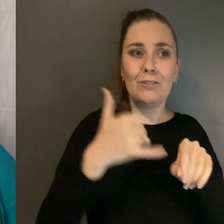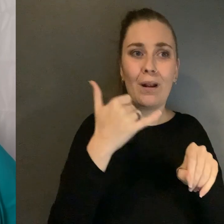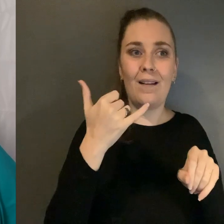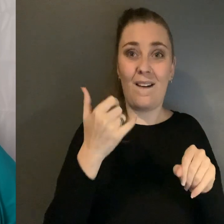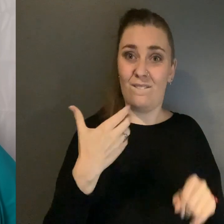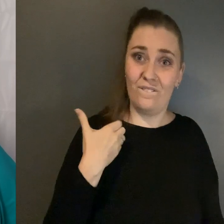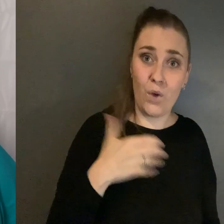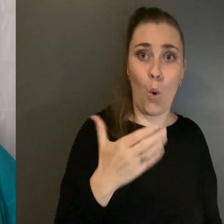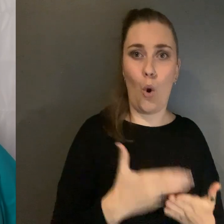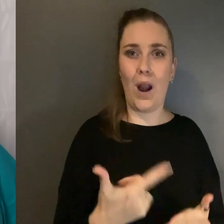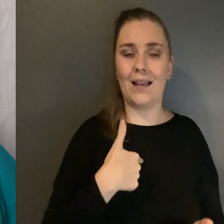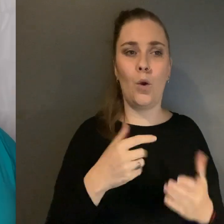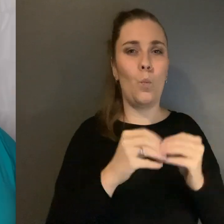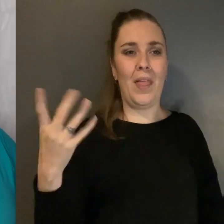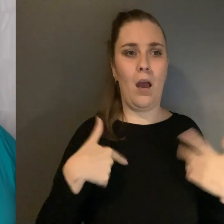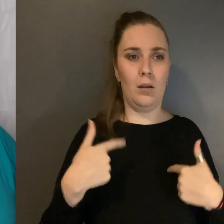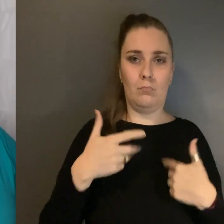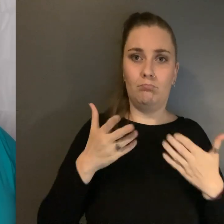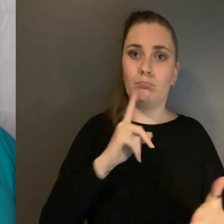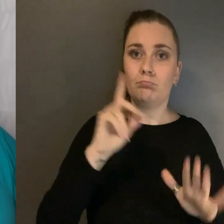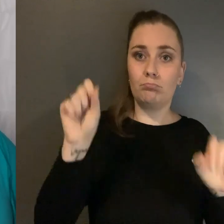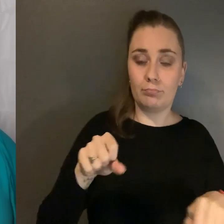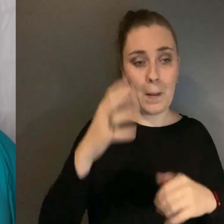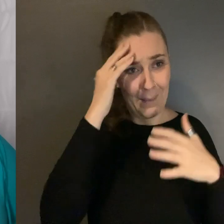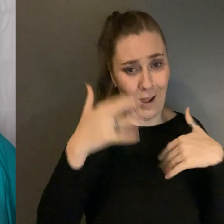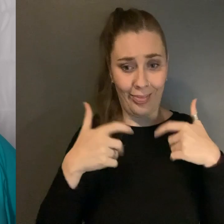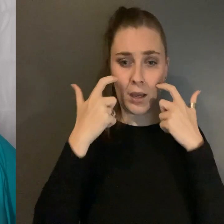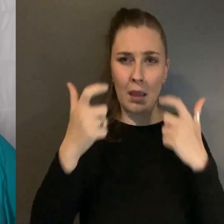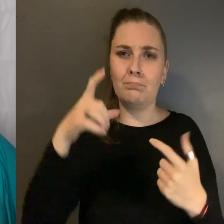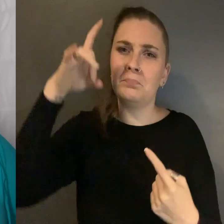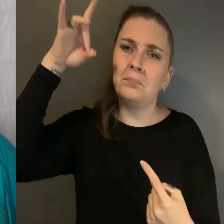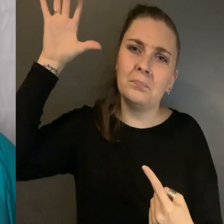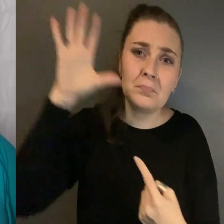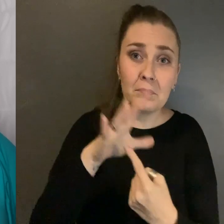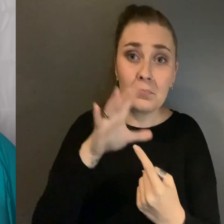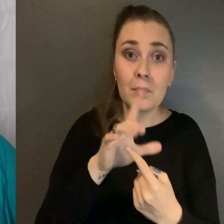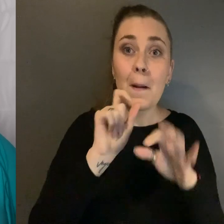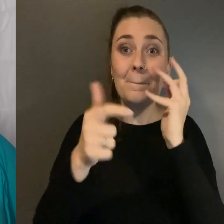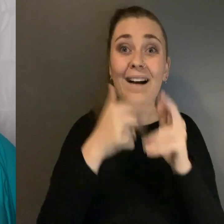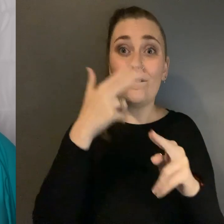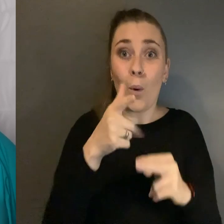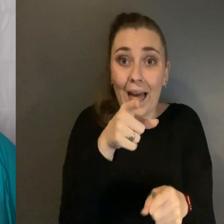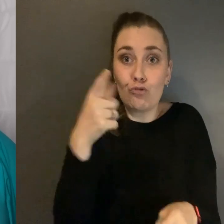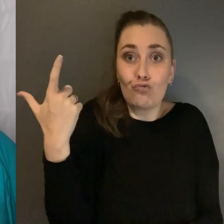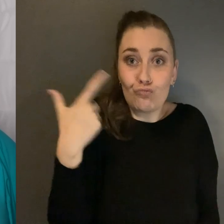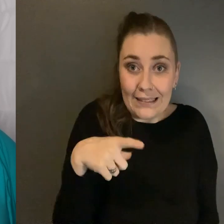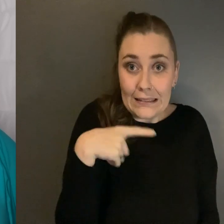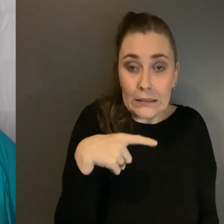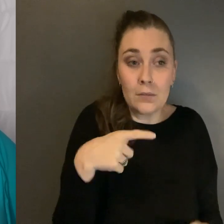on us against our will Mental health care is vital But for that very reason, turning it into a